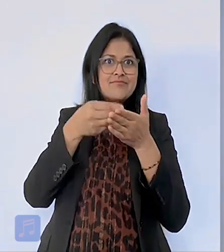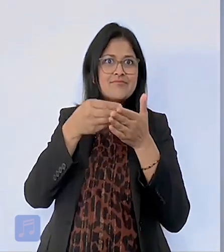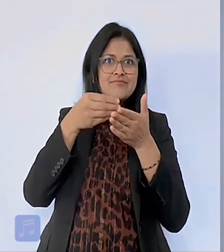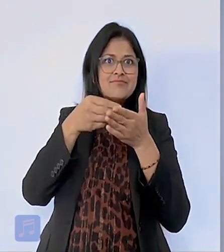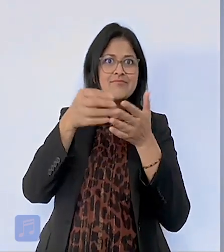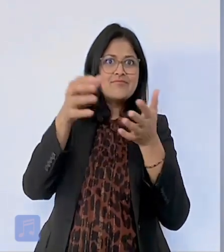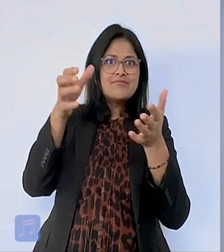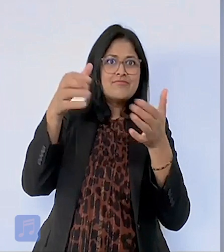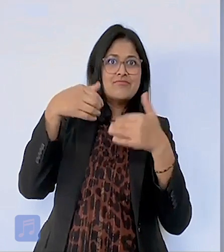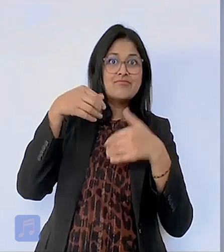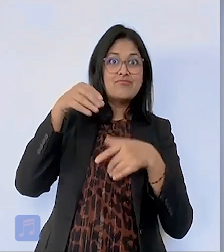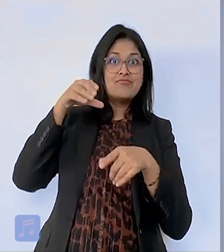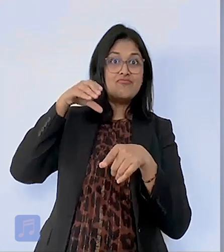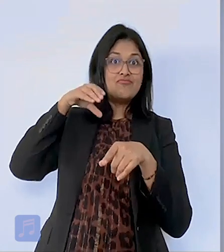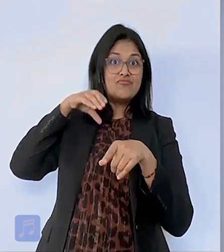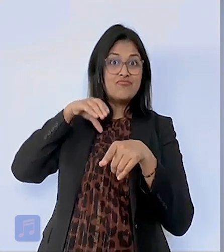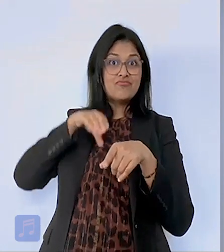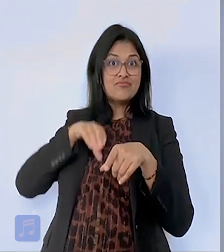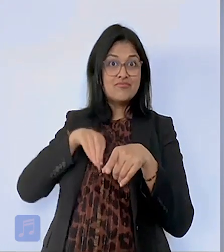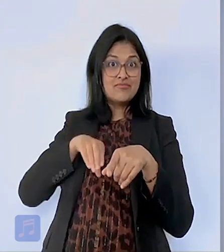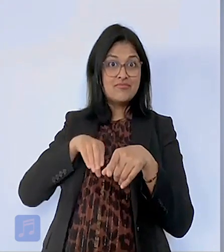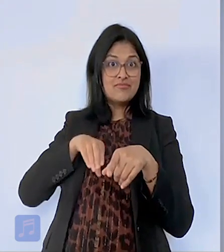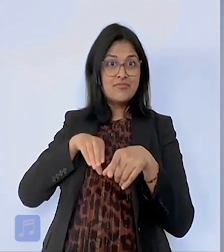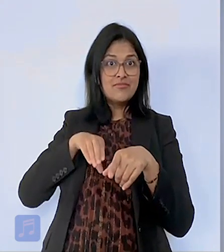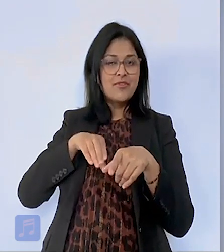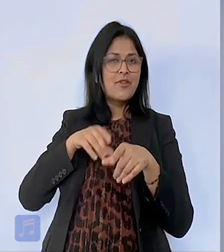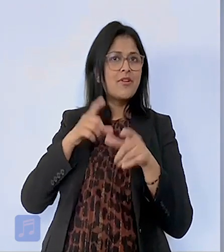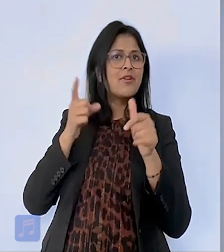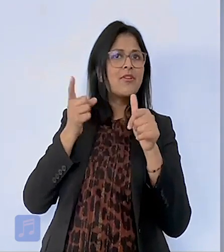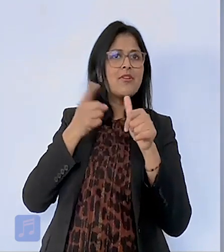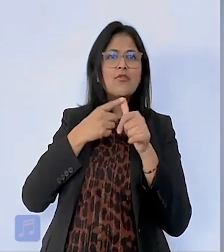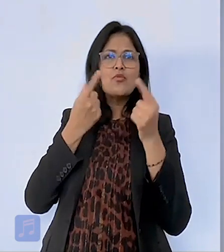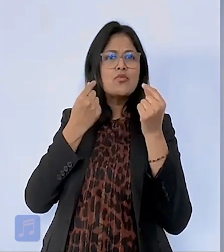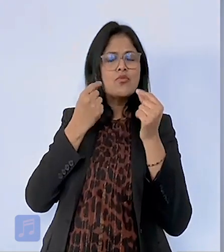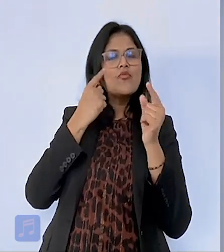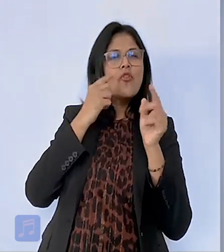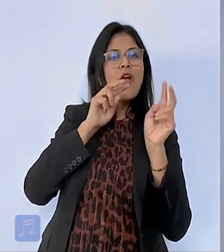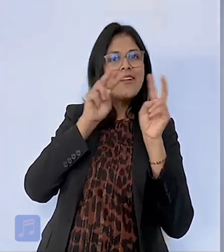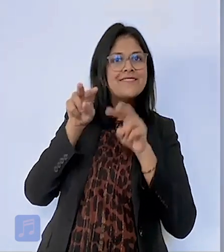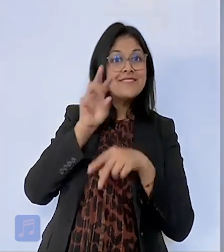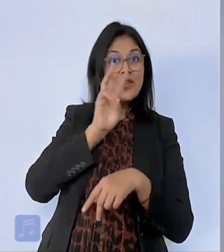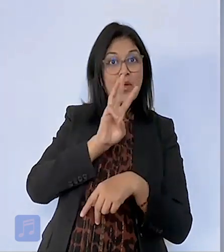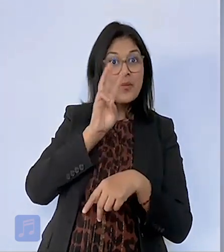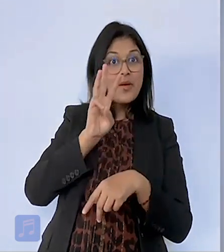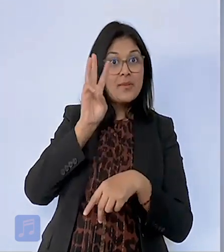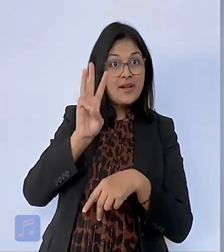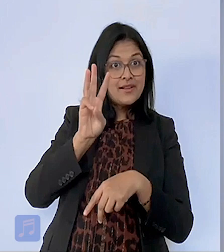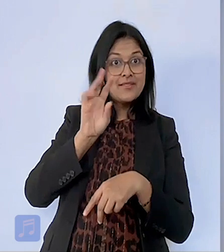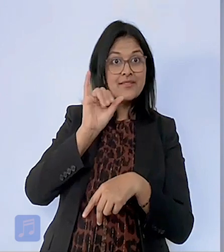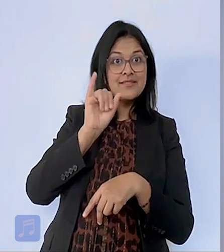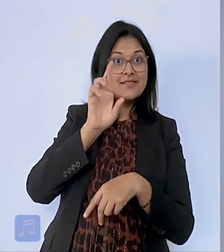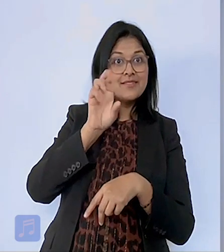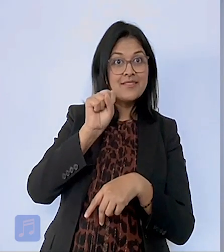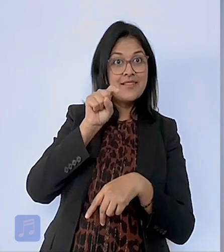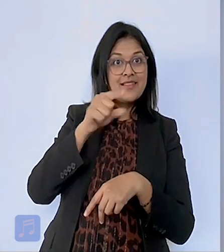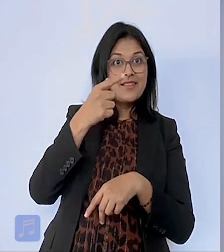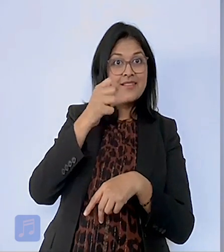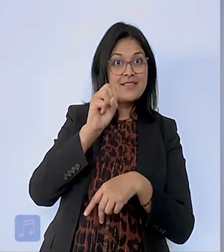It can put money in your pockets. The first thing to do is check out irs.gov